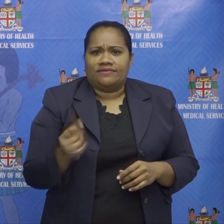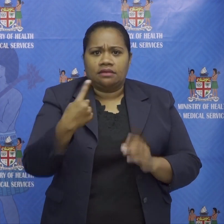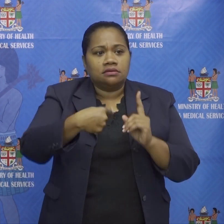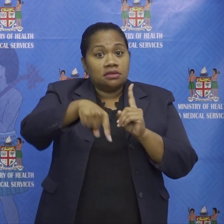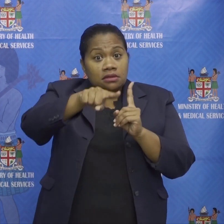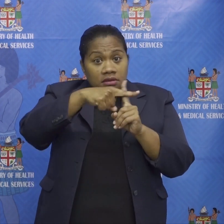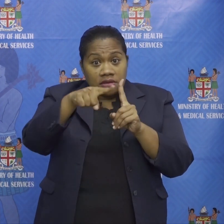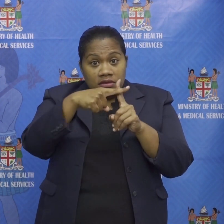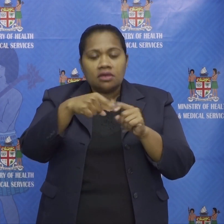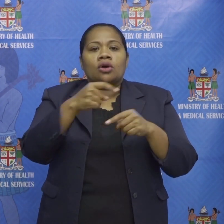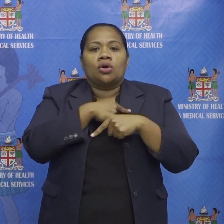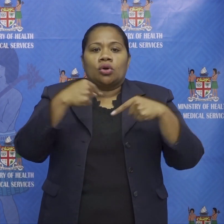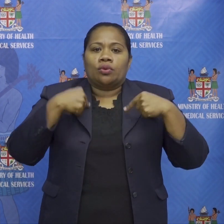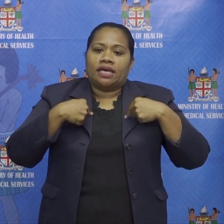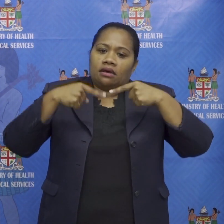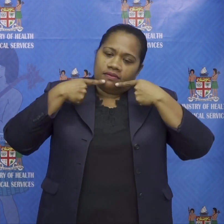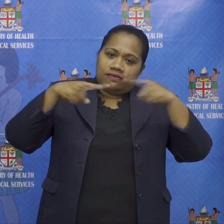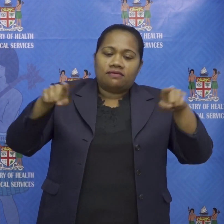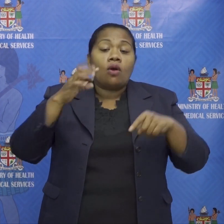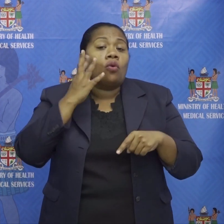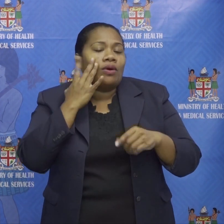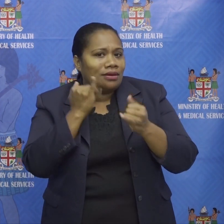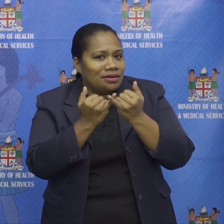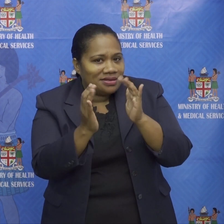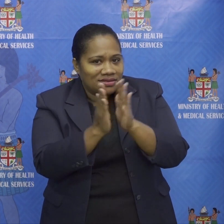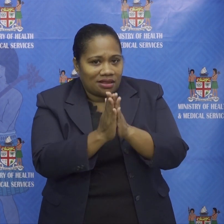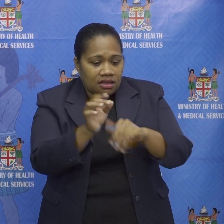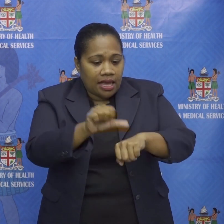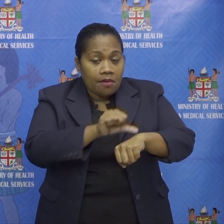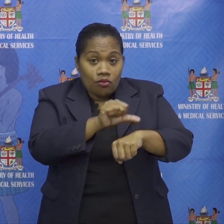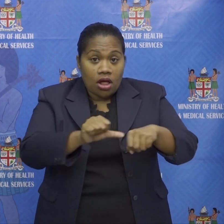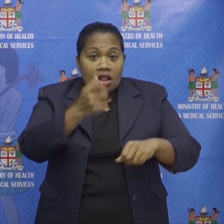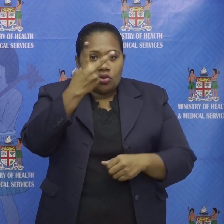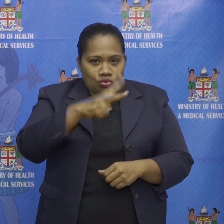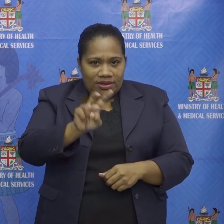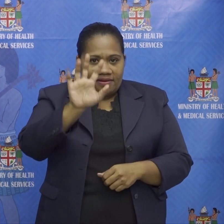announced her as a case on sunday april 25th